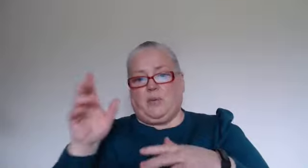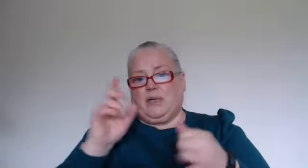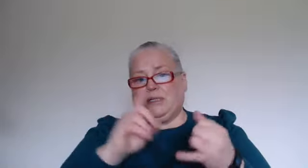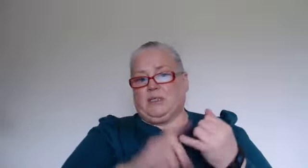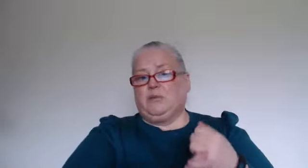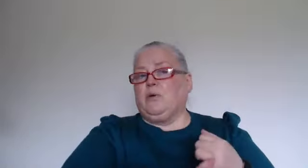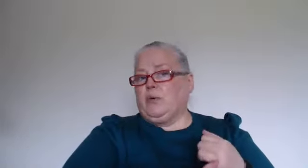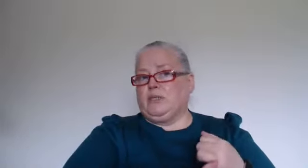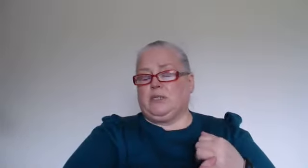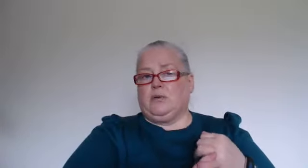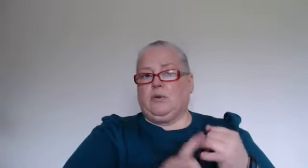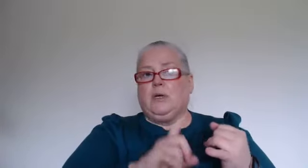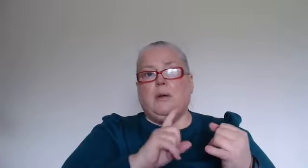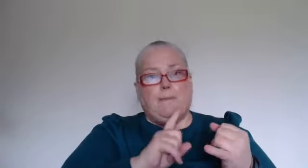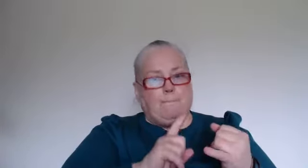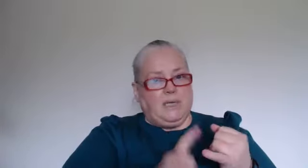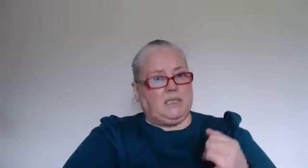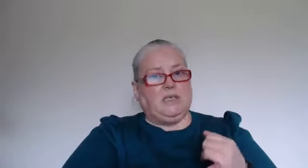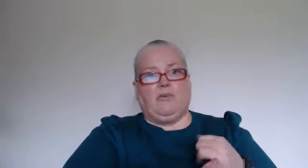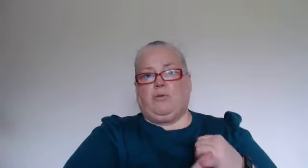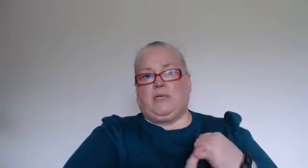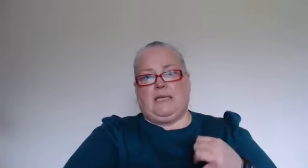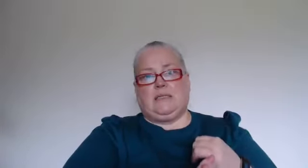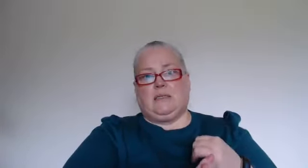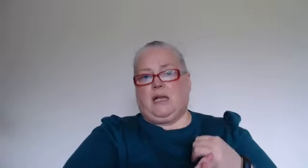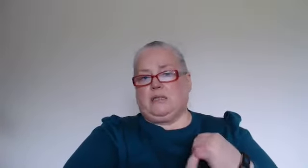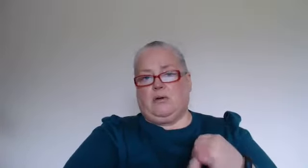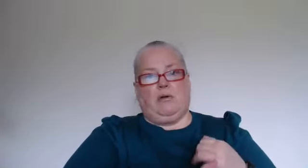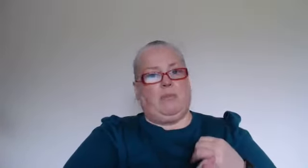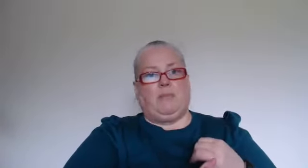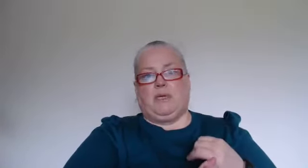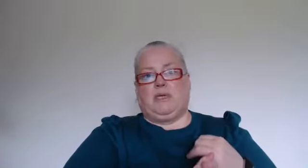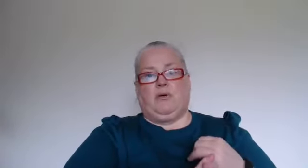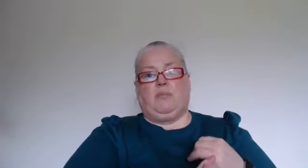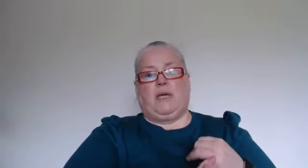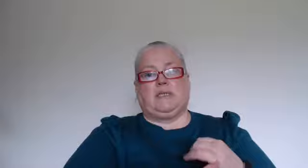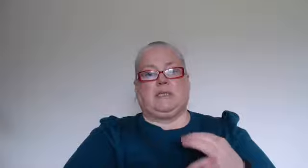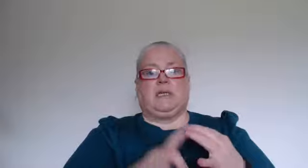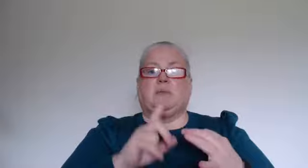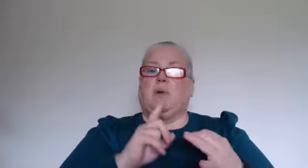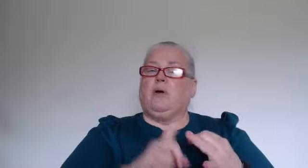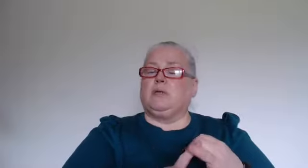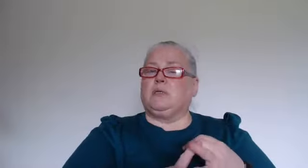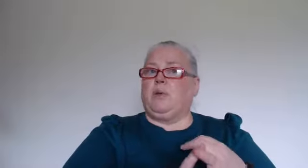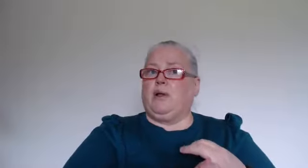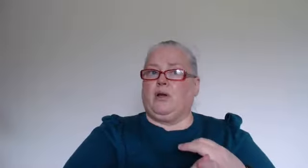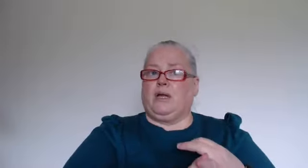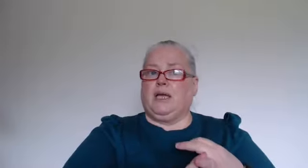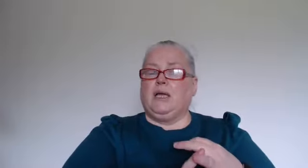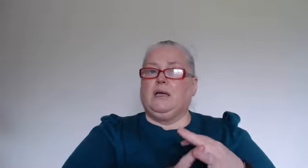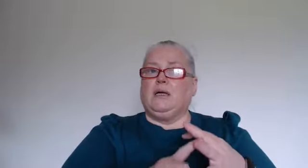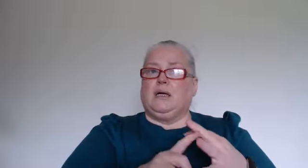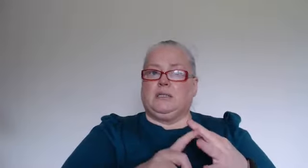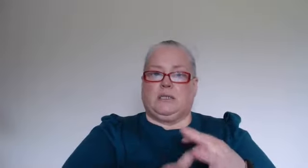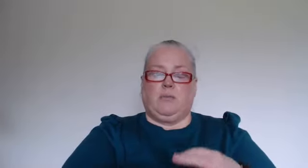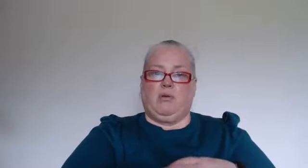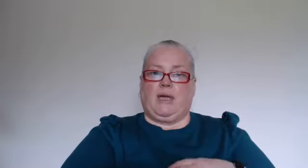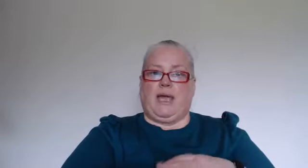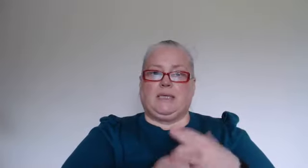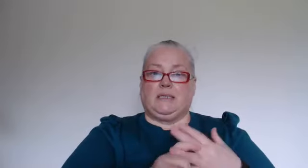because i do go into meeting your own needs and that it's all about meeting your own basic needs but also about learning uh to communicate and